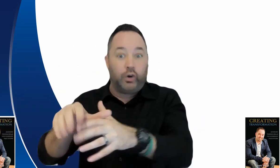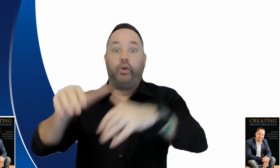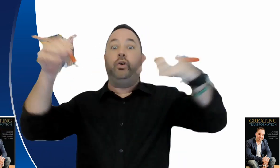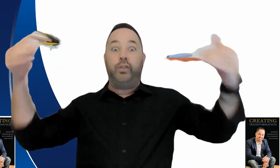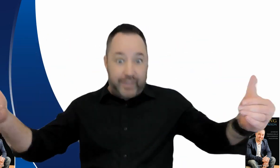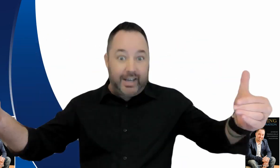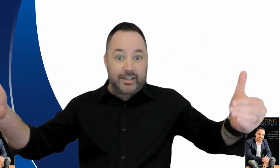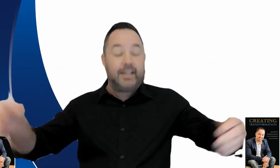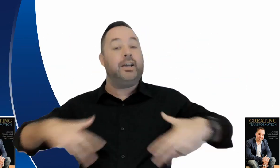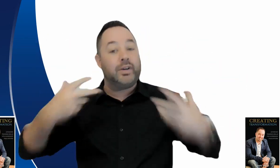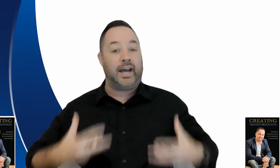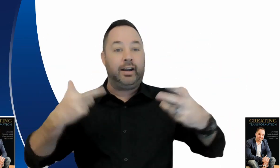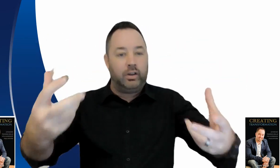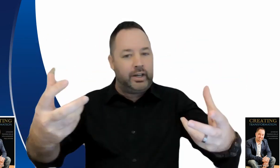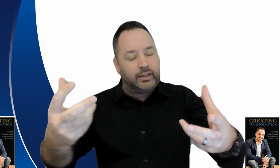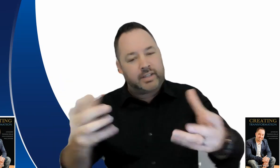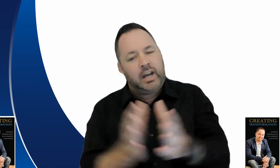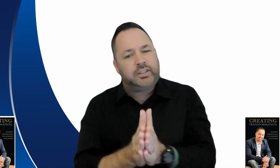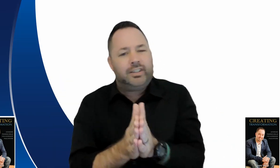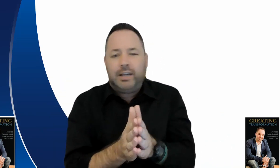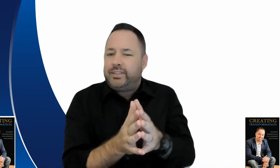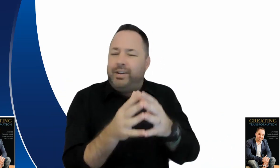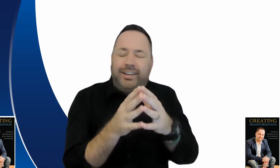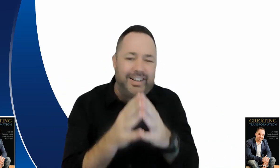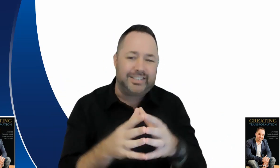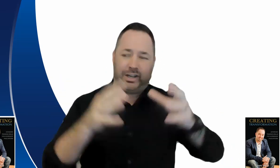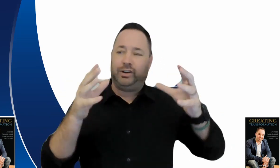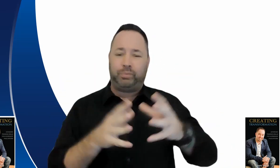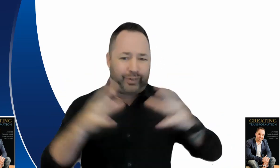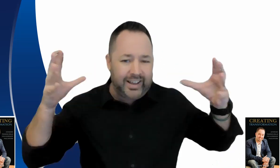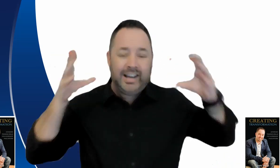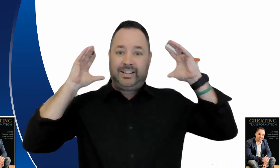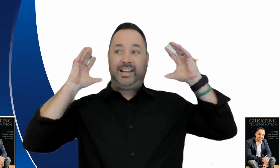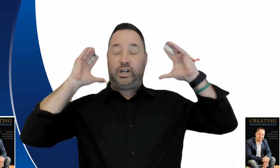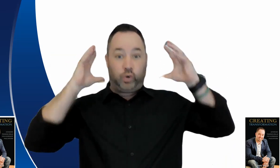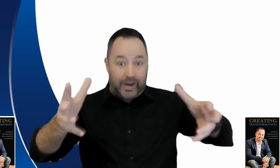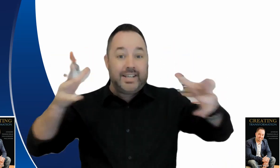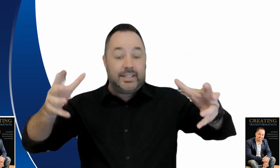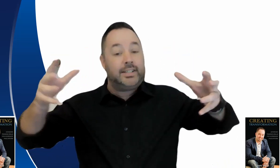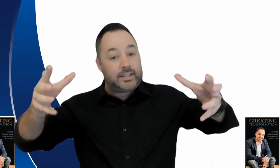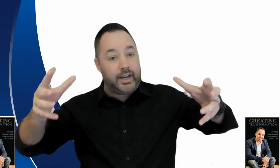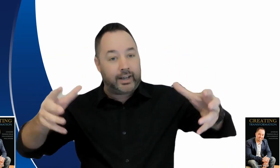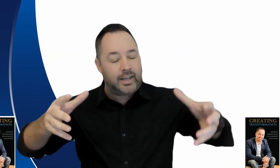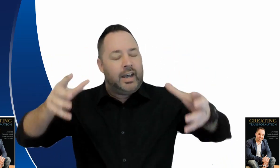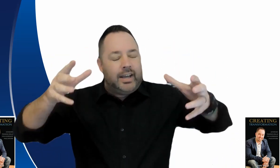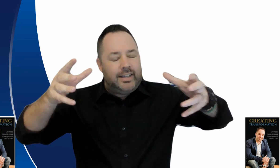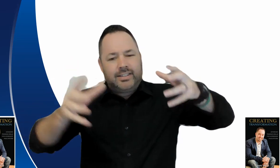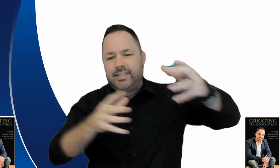all the things that irritate learners so there seems to be like this like crazy disconnect in the